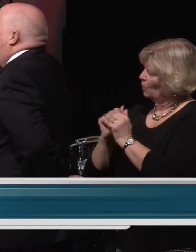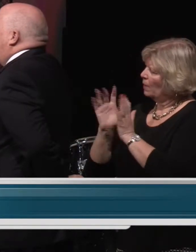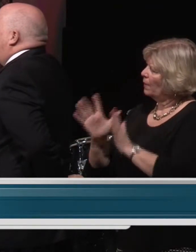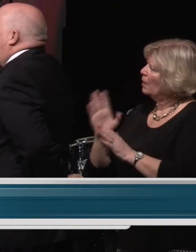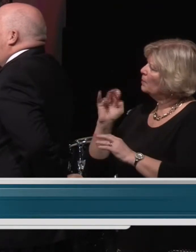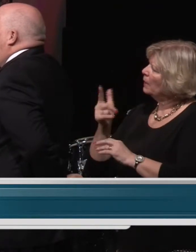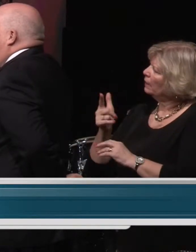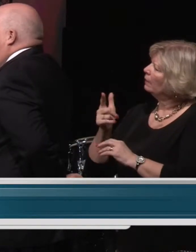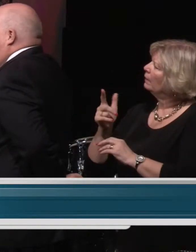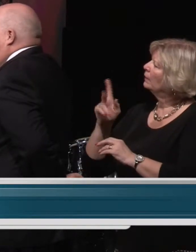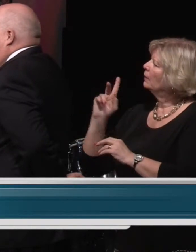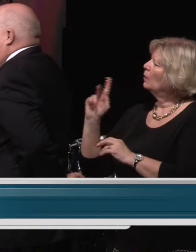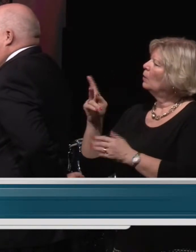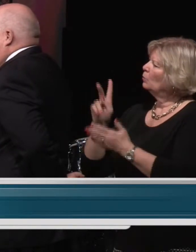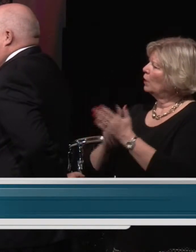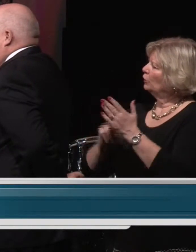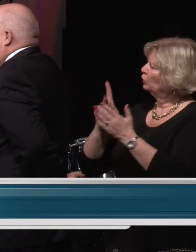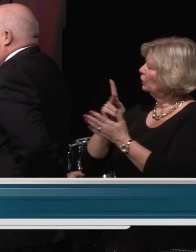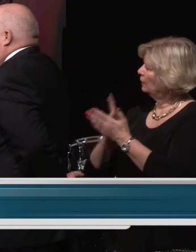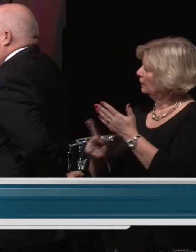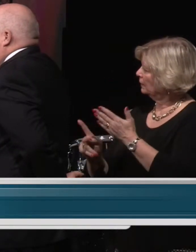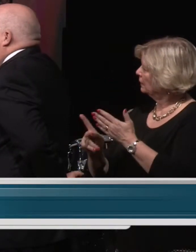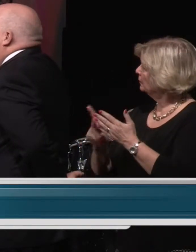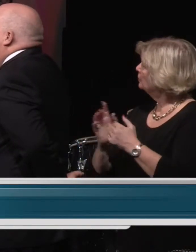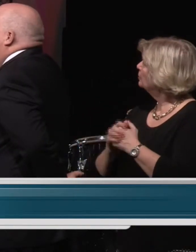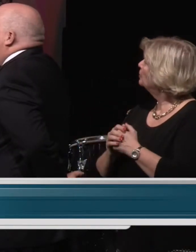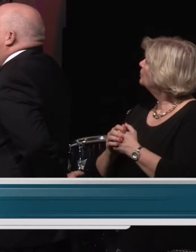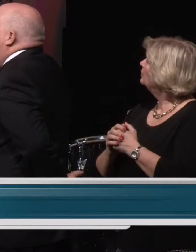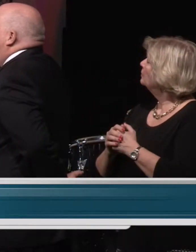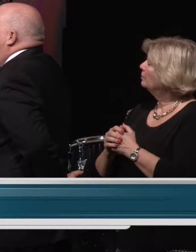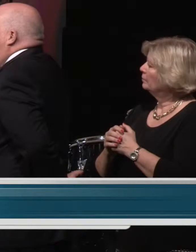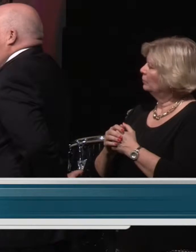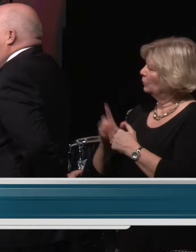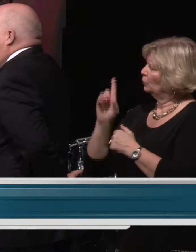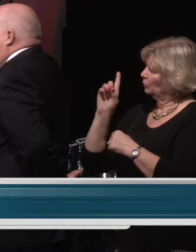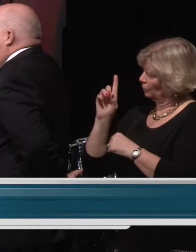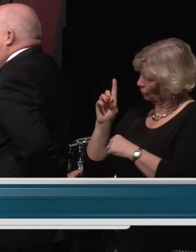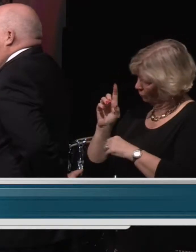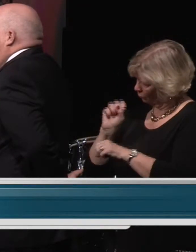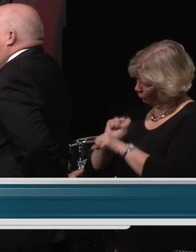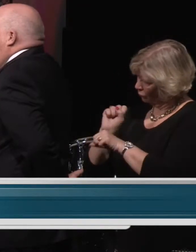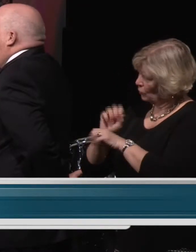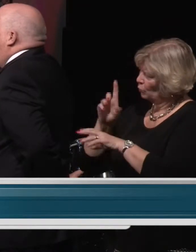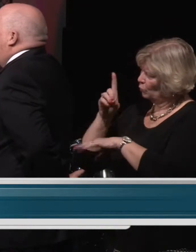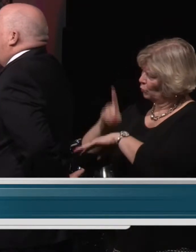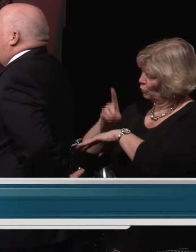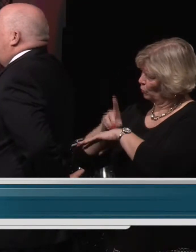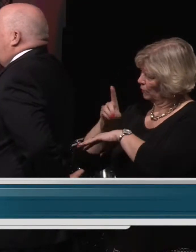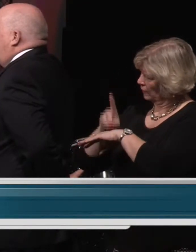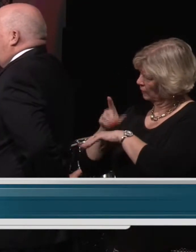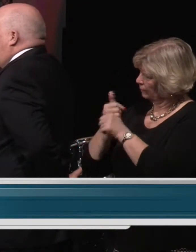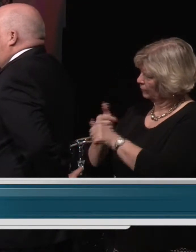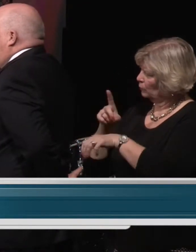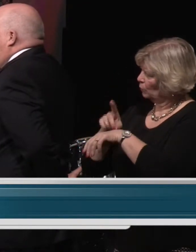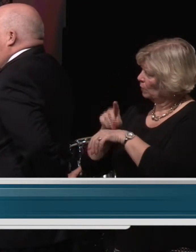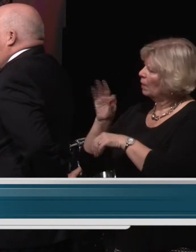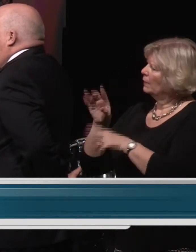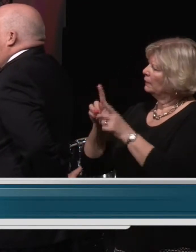partiality or prejudice, execute the duties of District